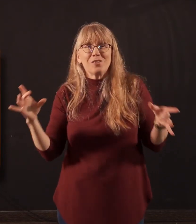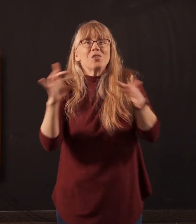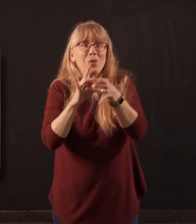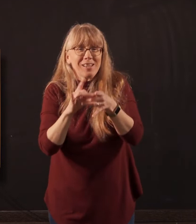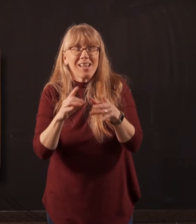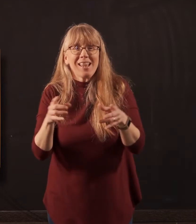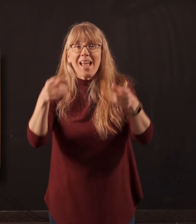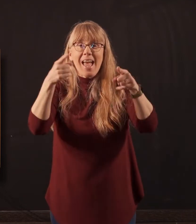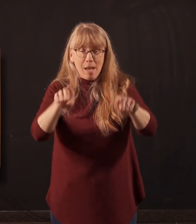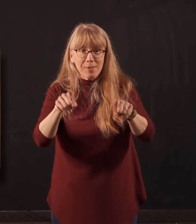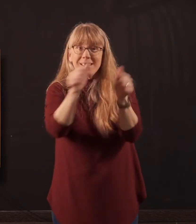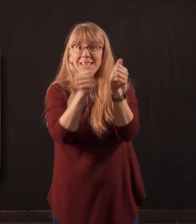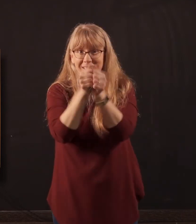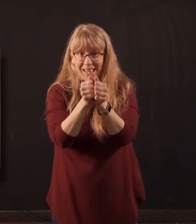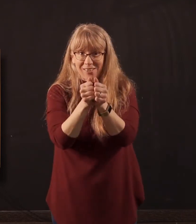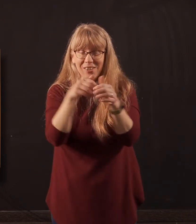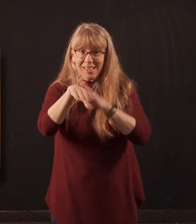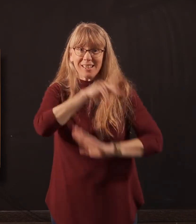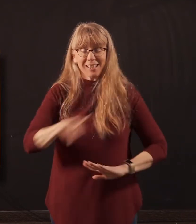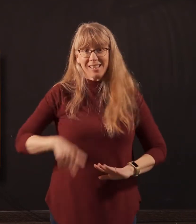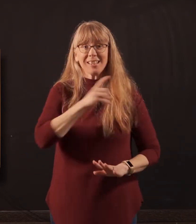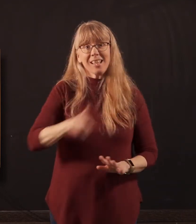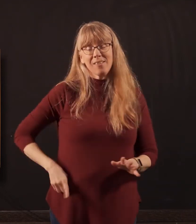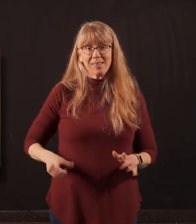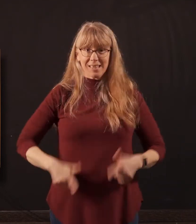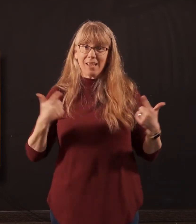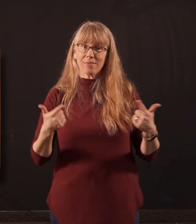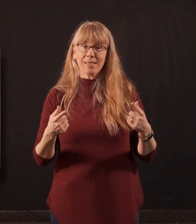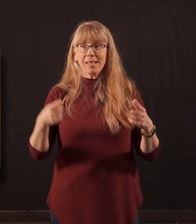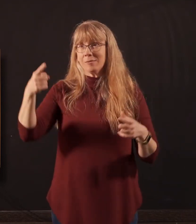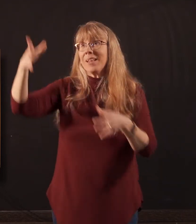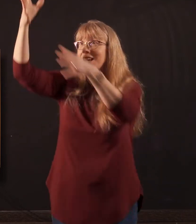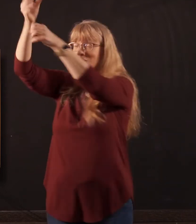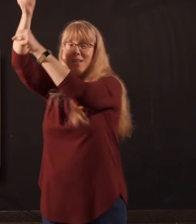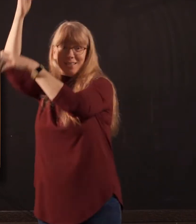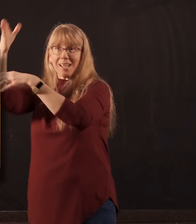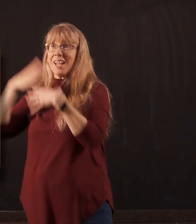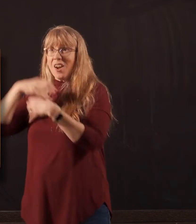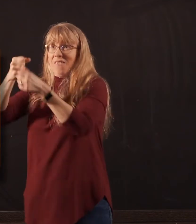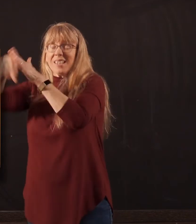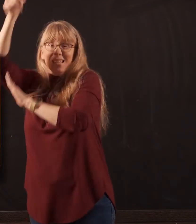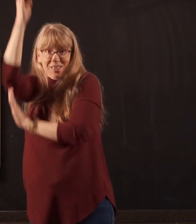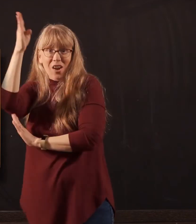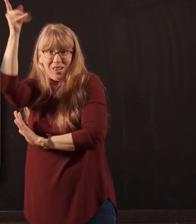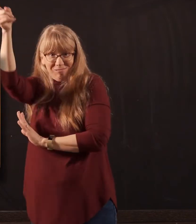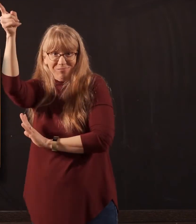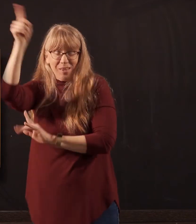simultaneously in King David's life. You see, he both trusts in God, he has confidence in God, but then he